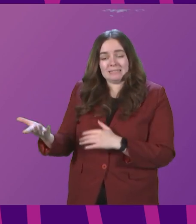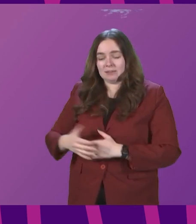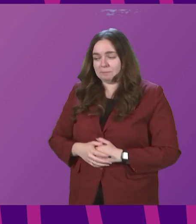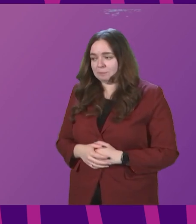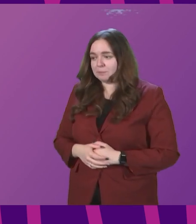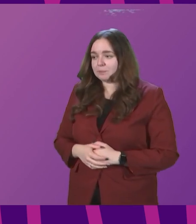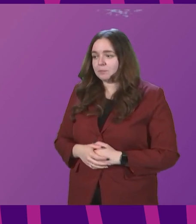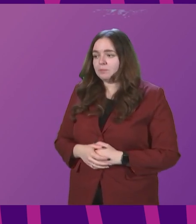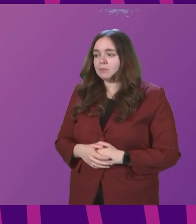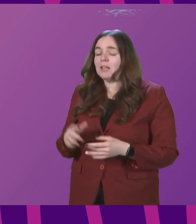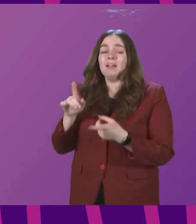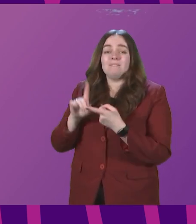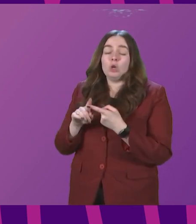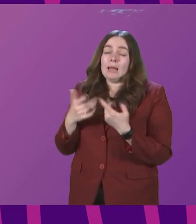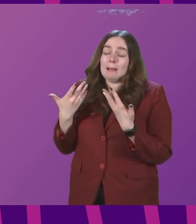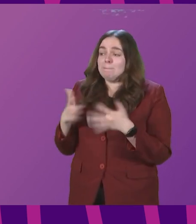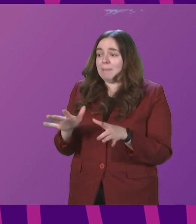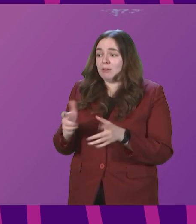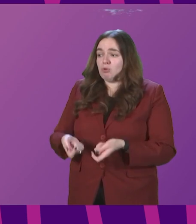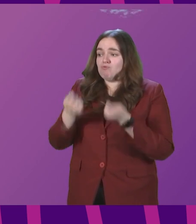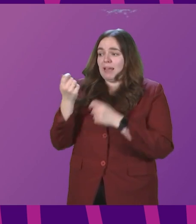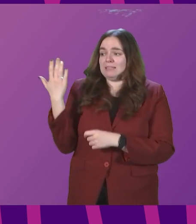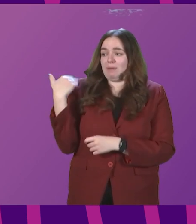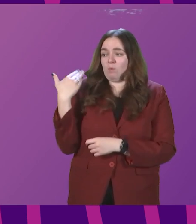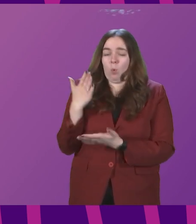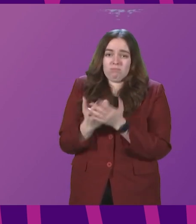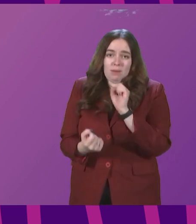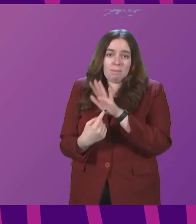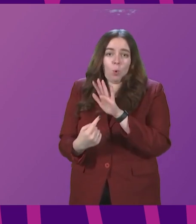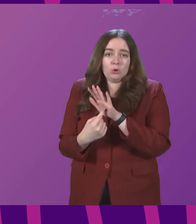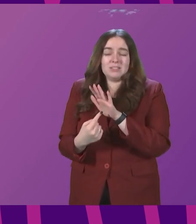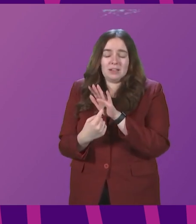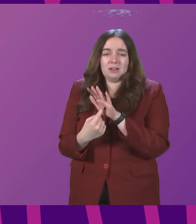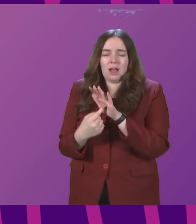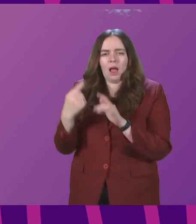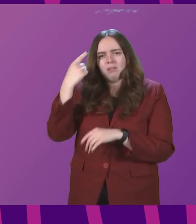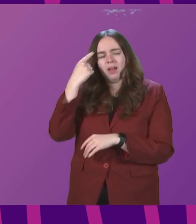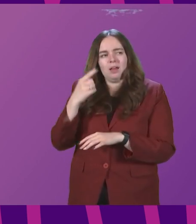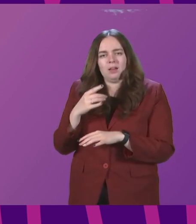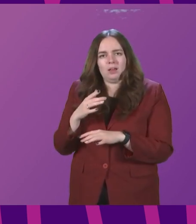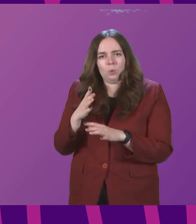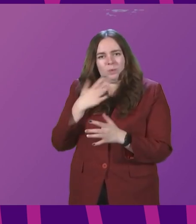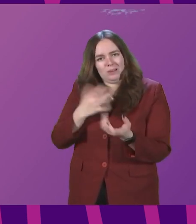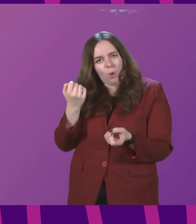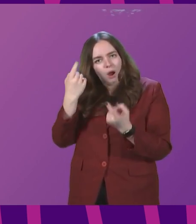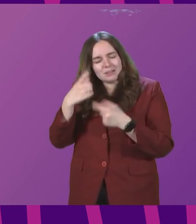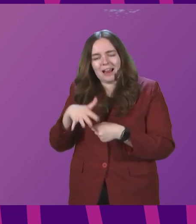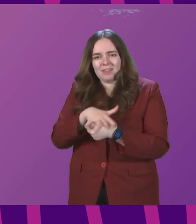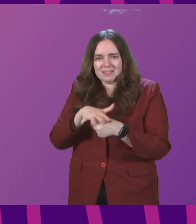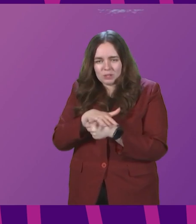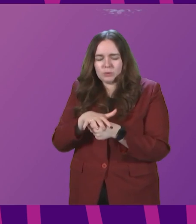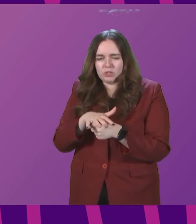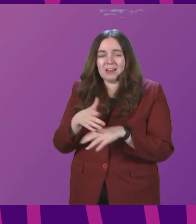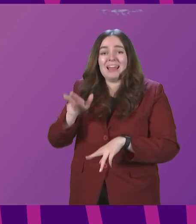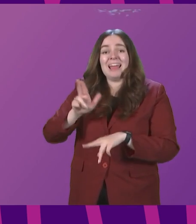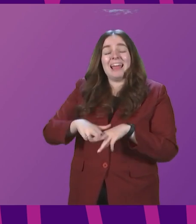Well, firstly, and I've made this point before because this is actually an important issue and it's important. I think that we don't misunderstand the situation. Whether or